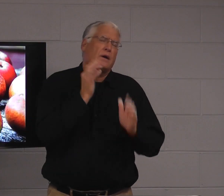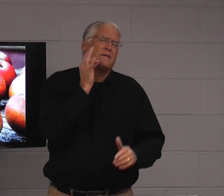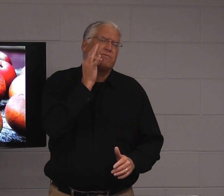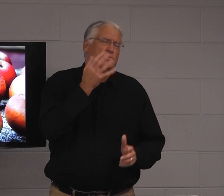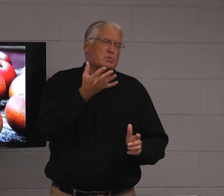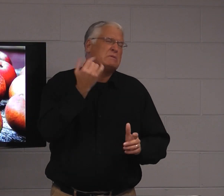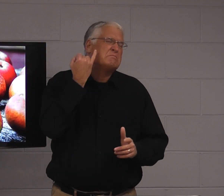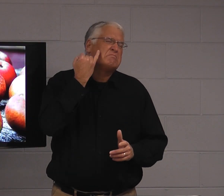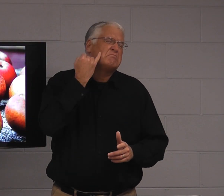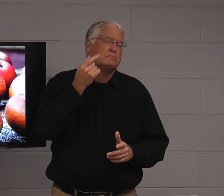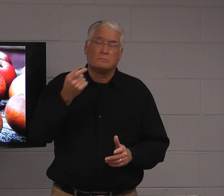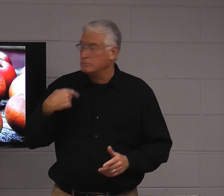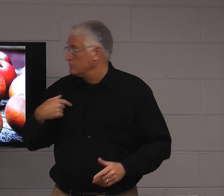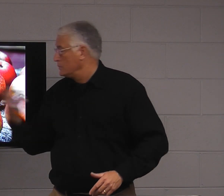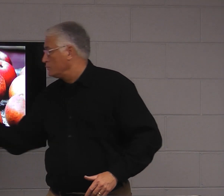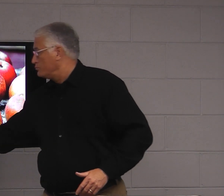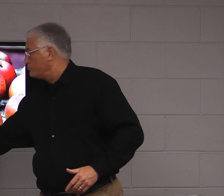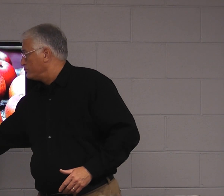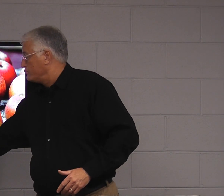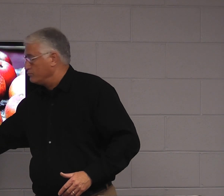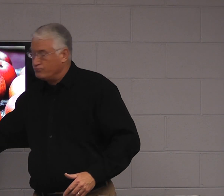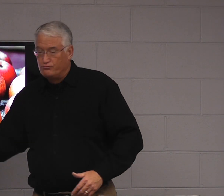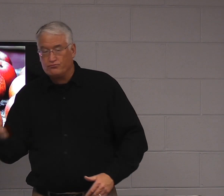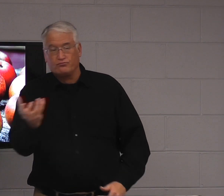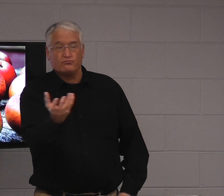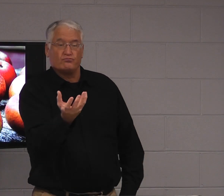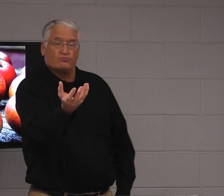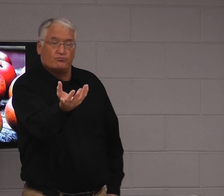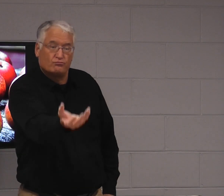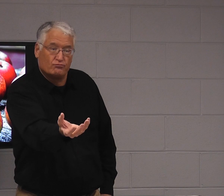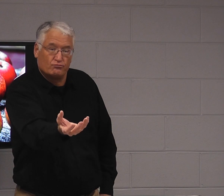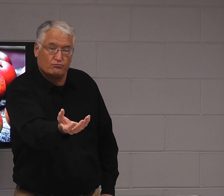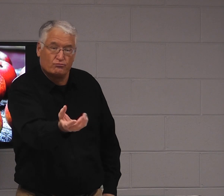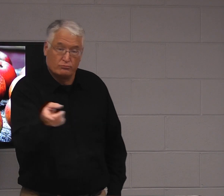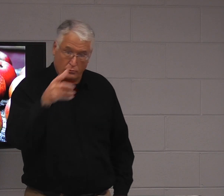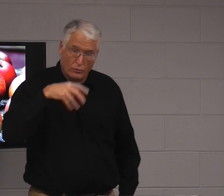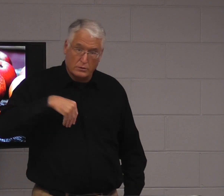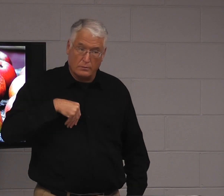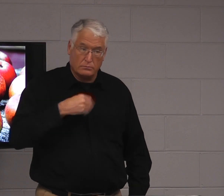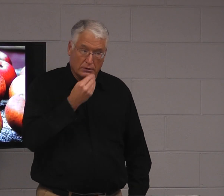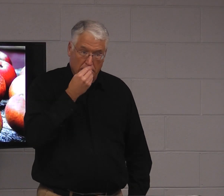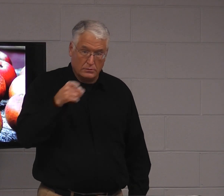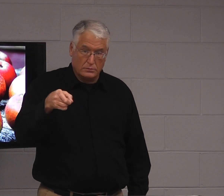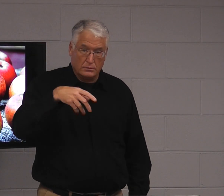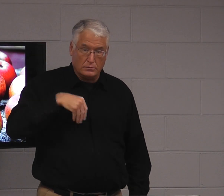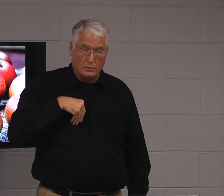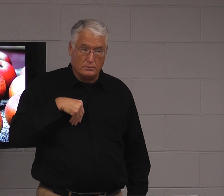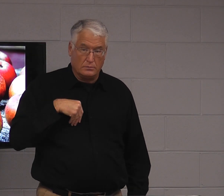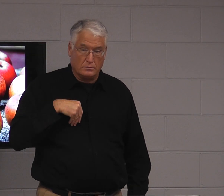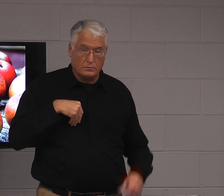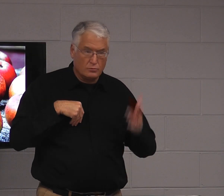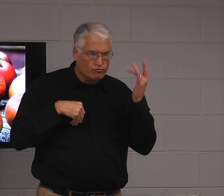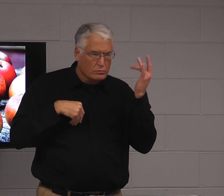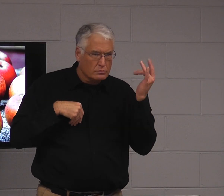So, for example, like fruit. you have this piece of fruit. Would you accept that if someone gave it to you?